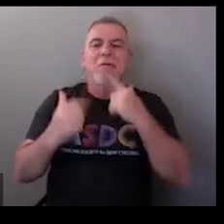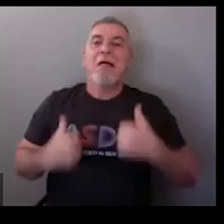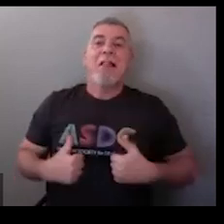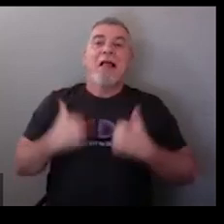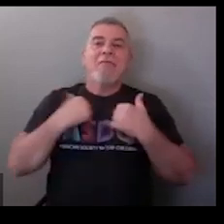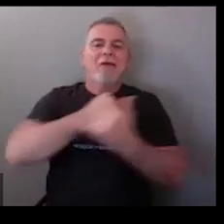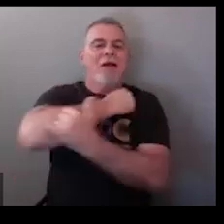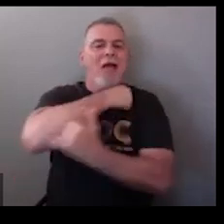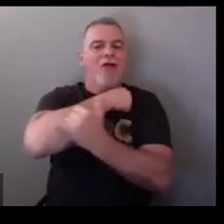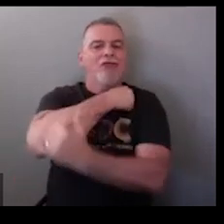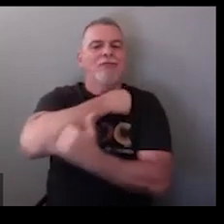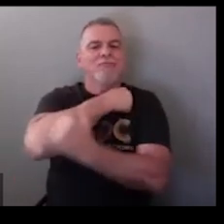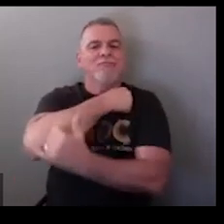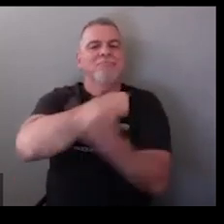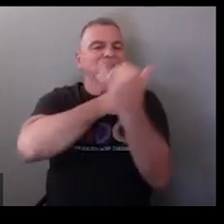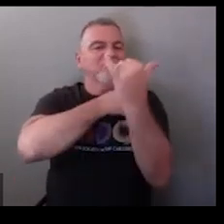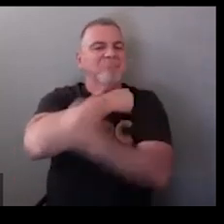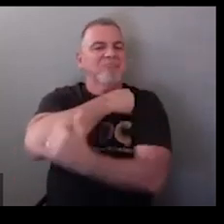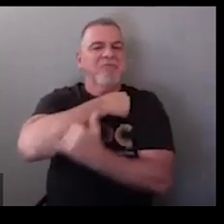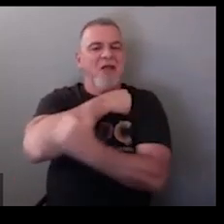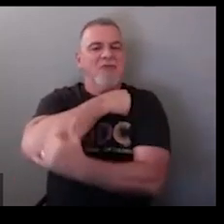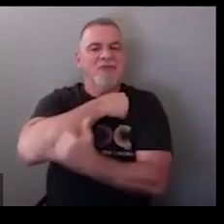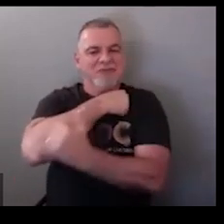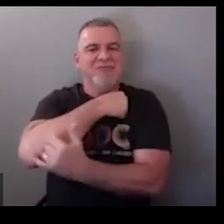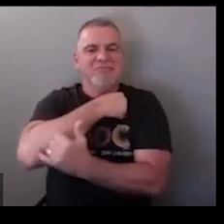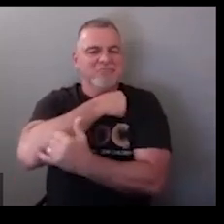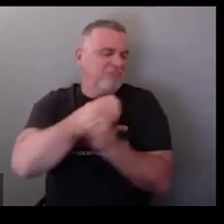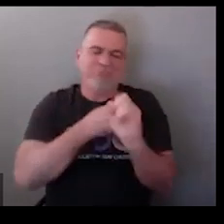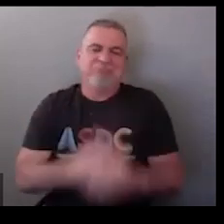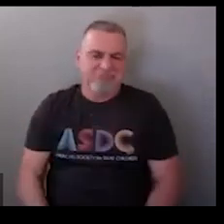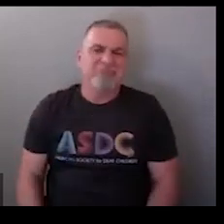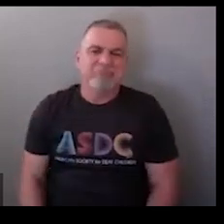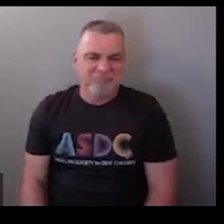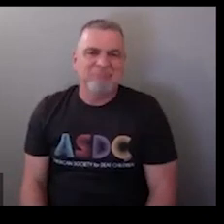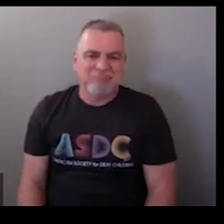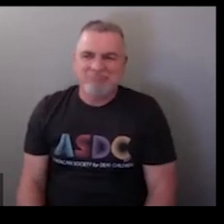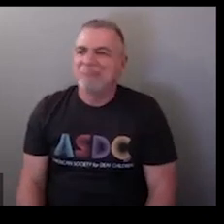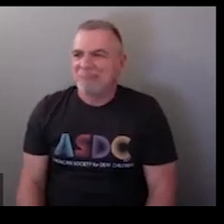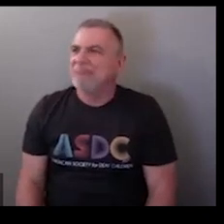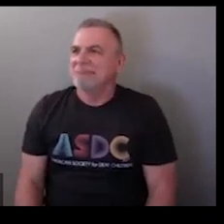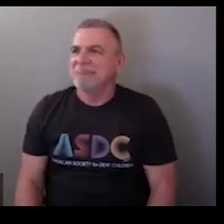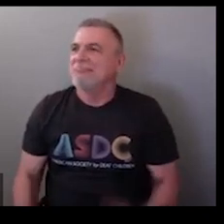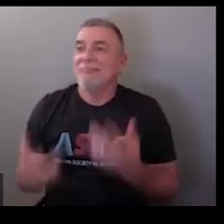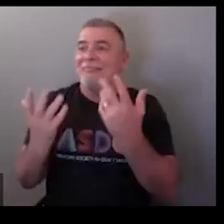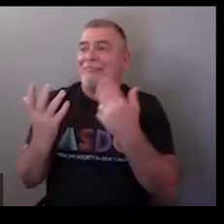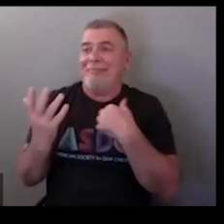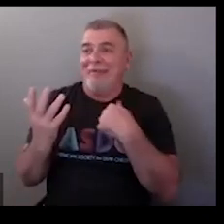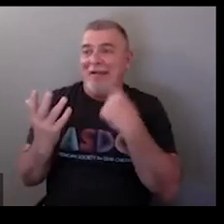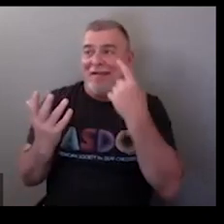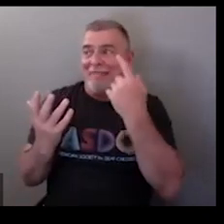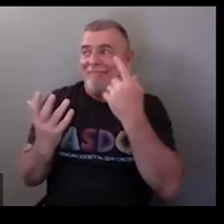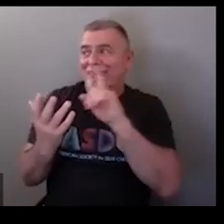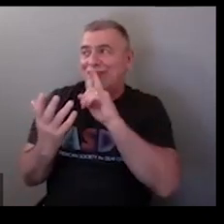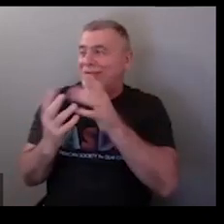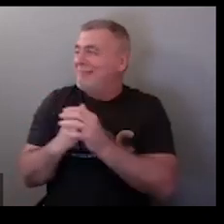or in that country that's fine some people will do it with a y hand shape what's the difference there's